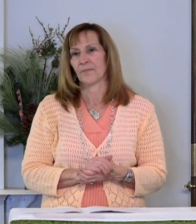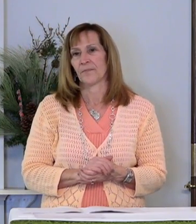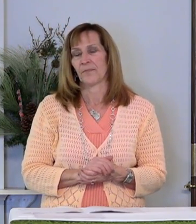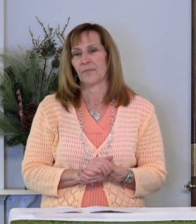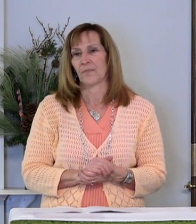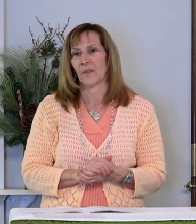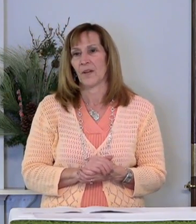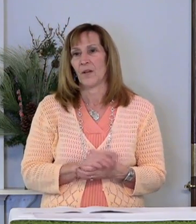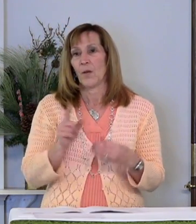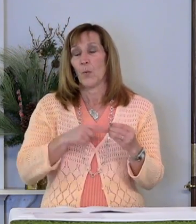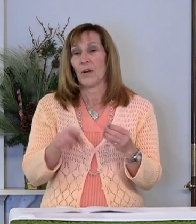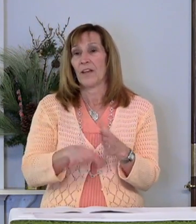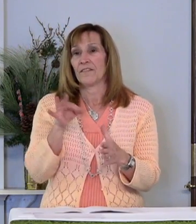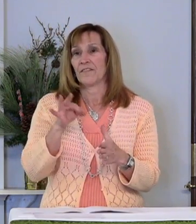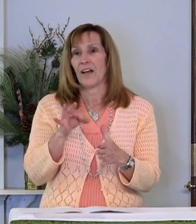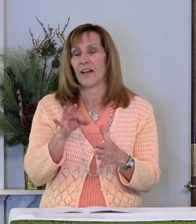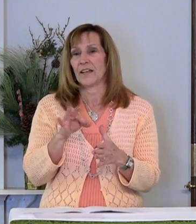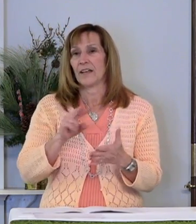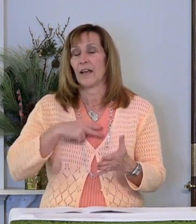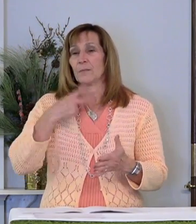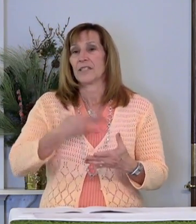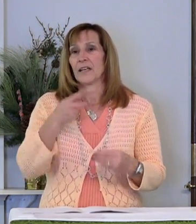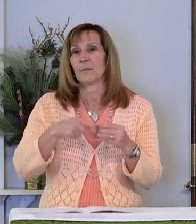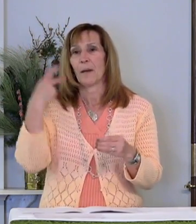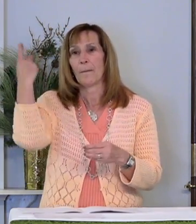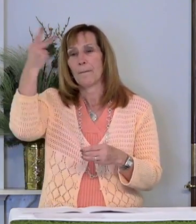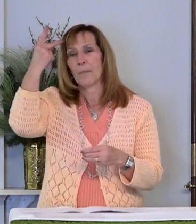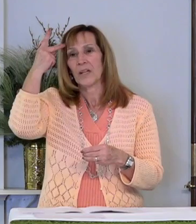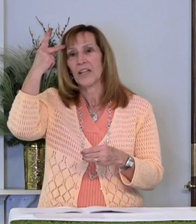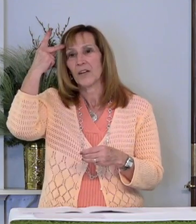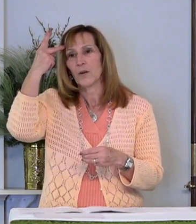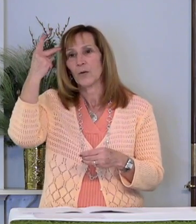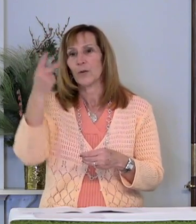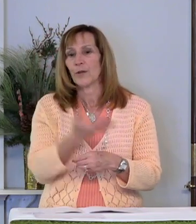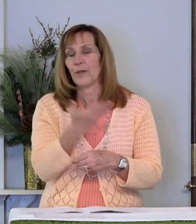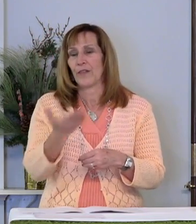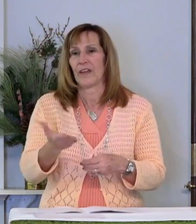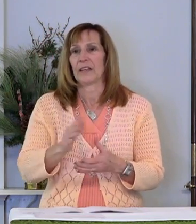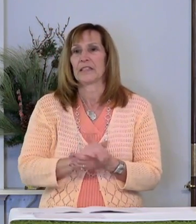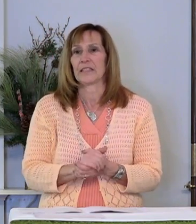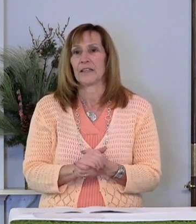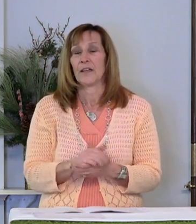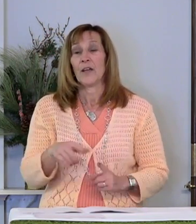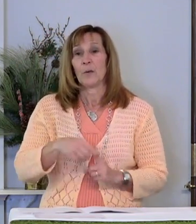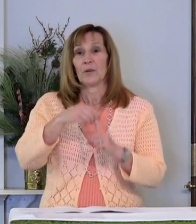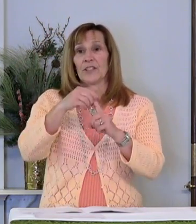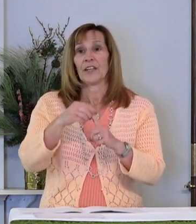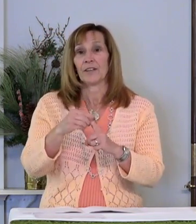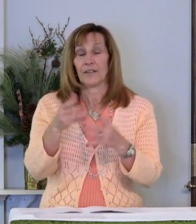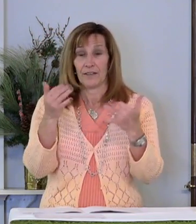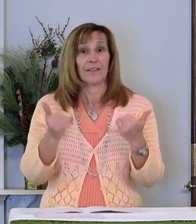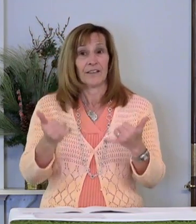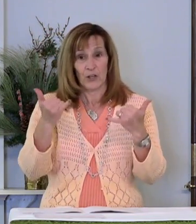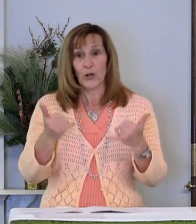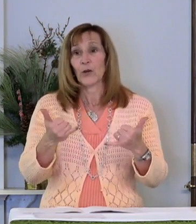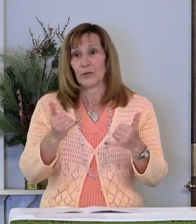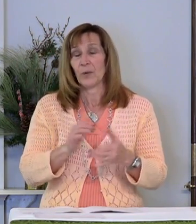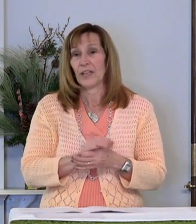What I find disturbing about political campaigns, particularly the current one,